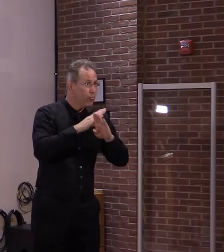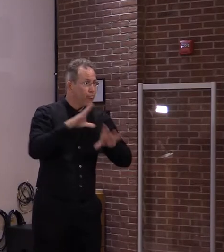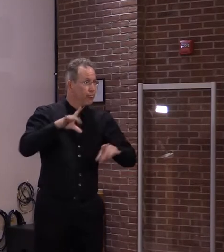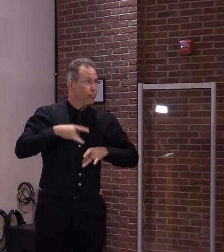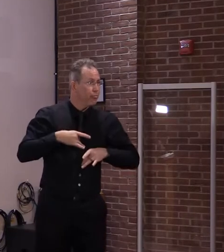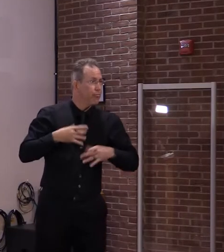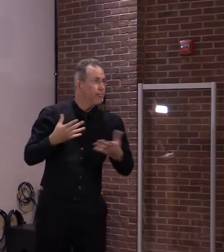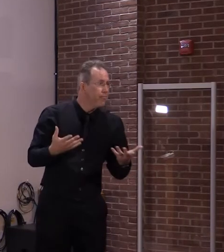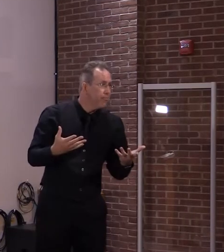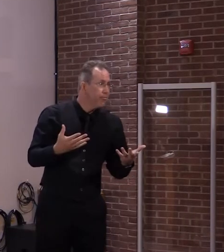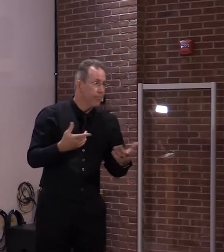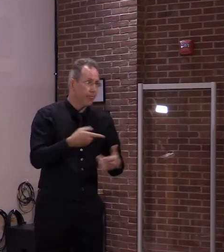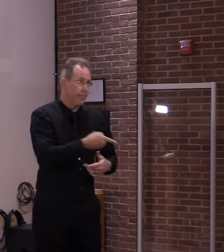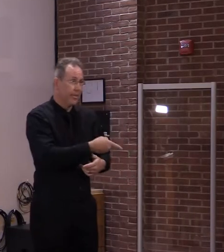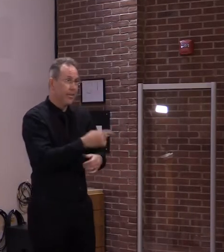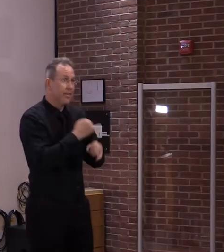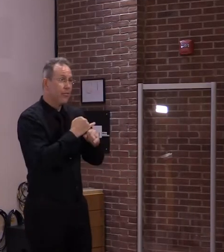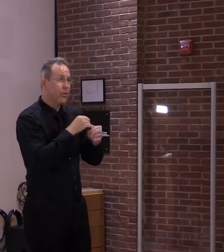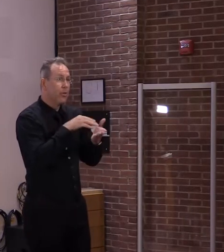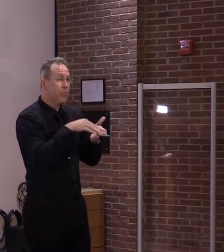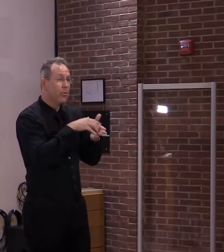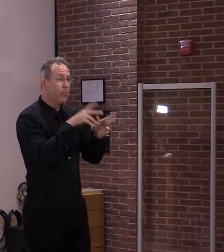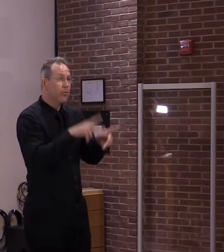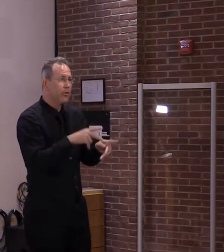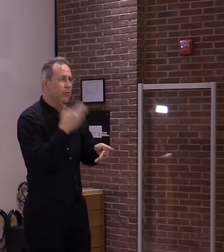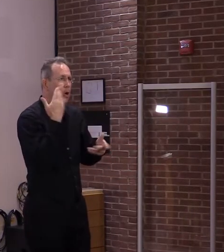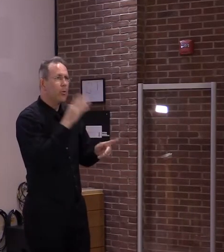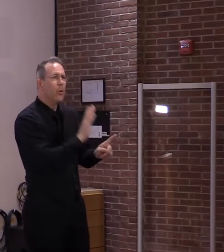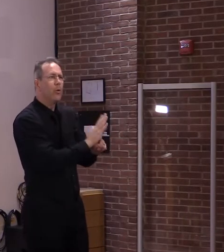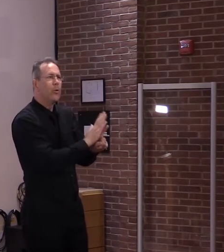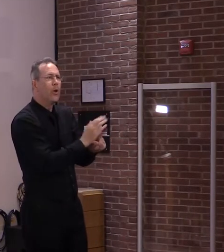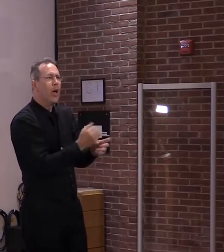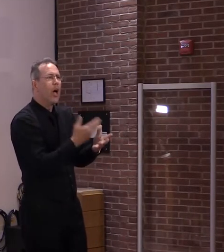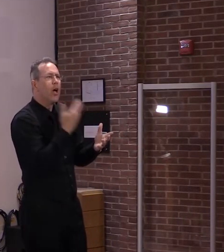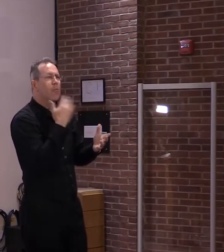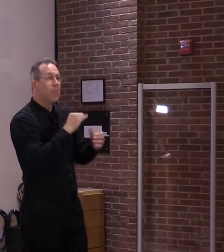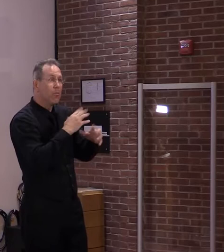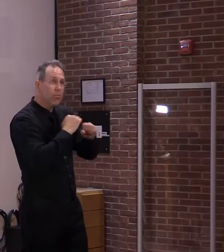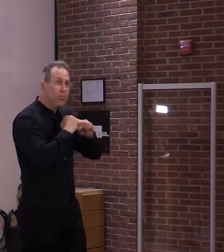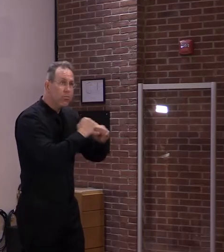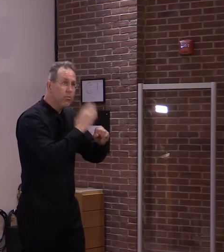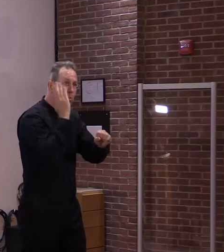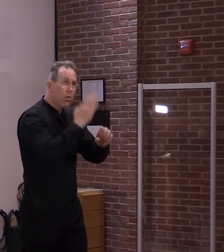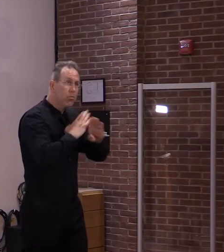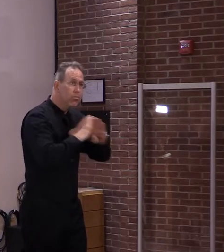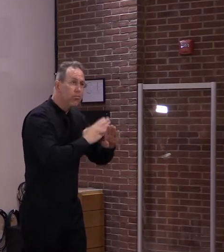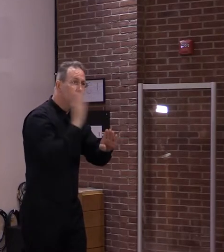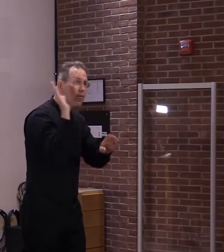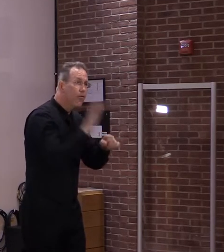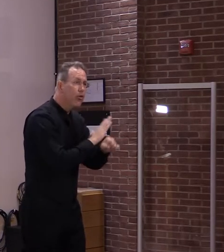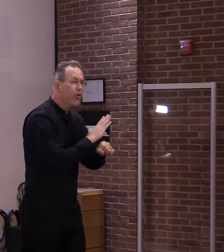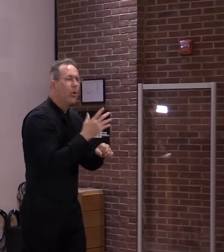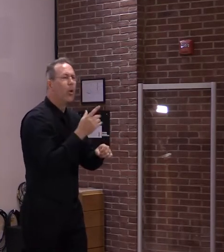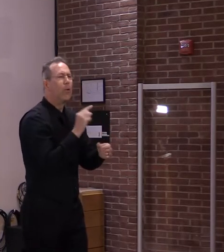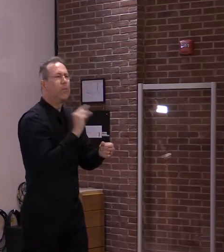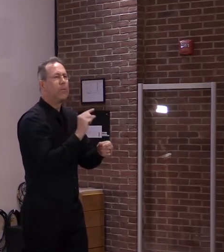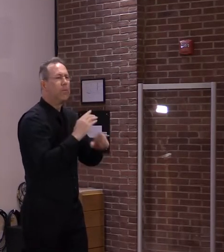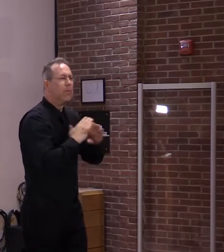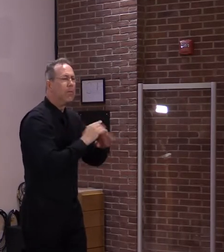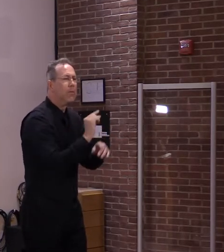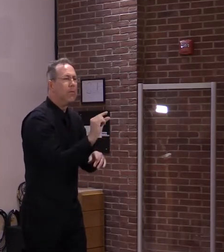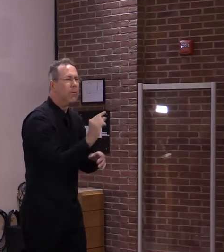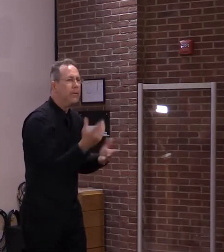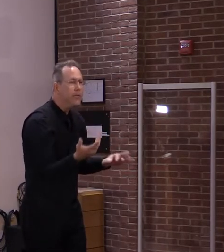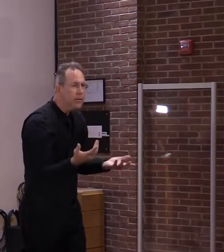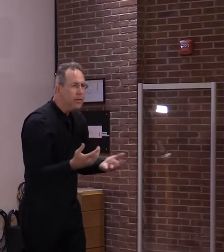exactly how much immunity that group of people is going to have, though nobody would say they shouldn't get vaccinated.